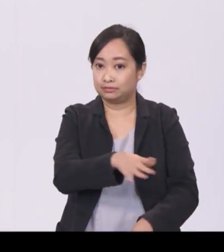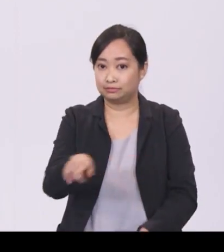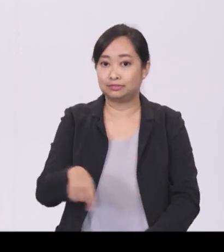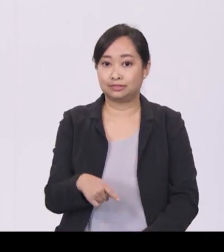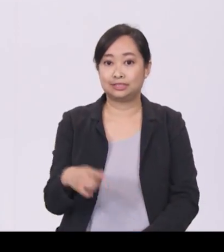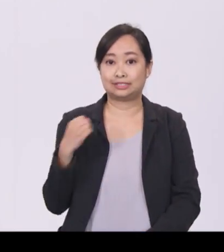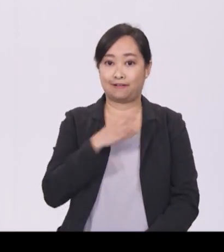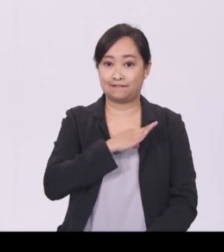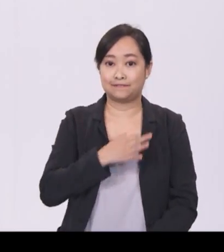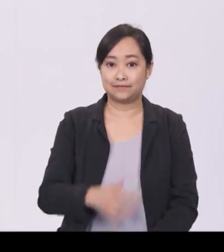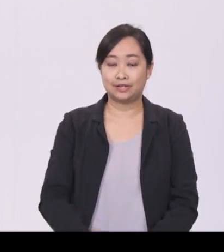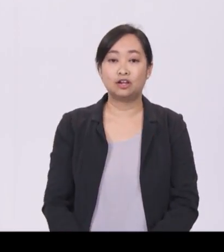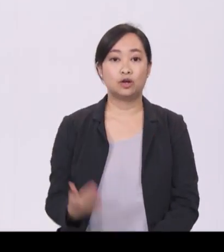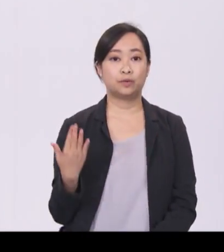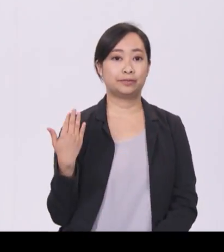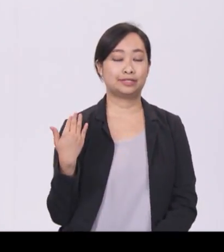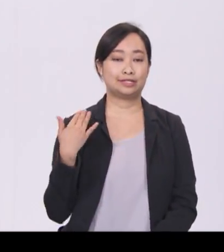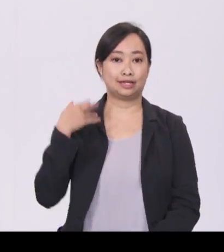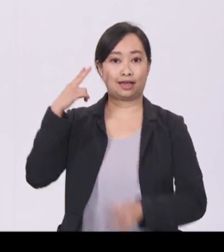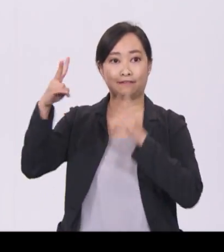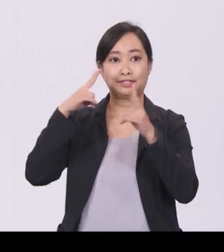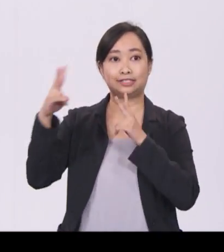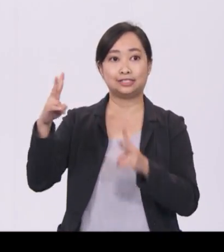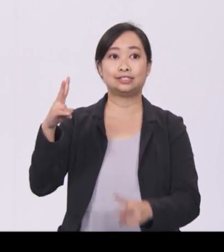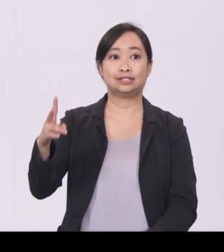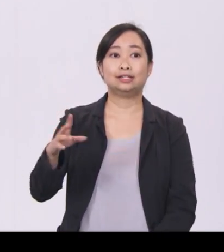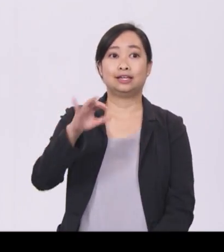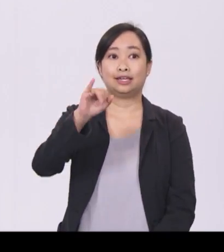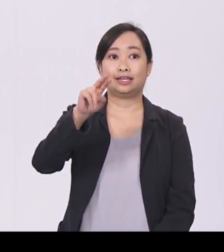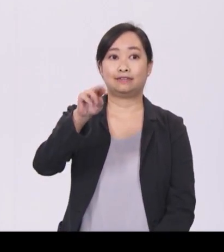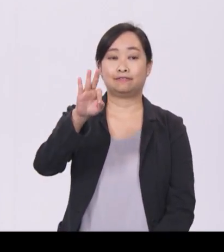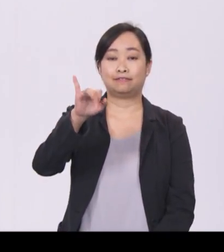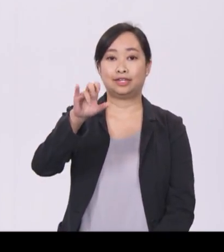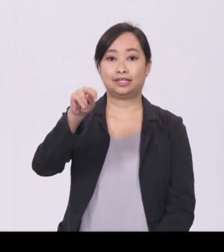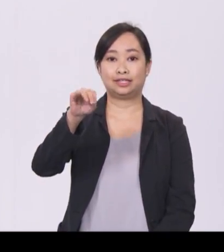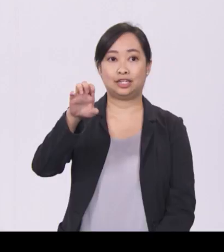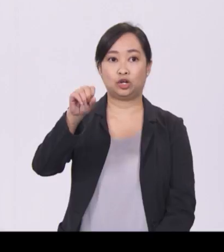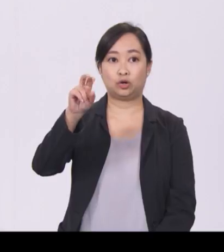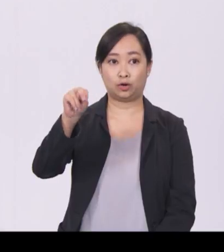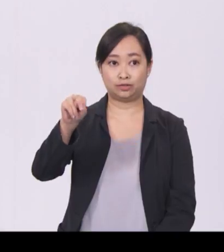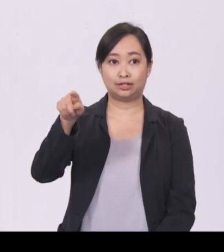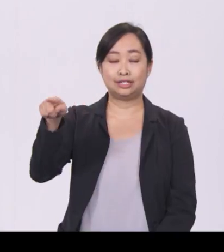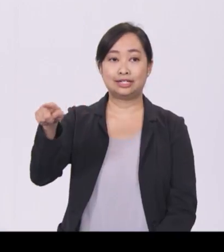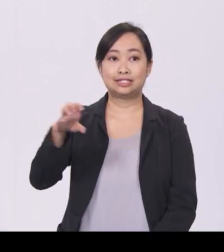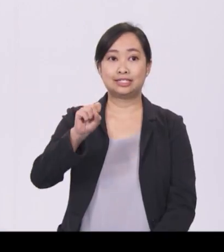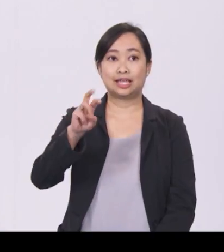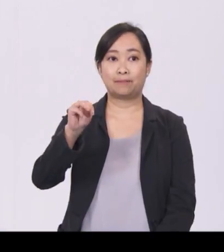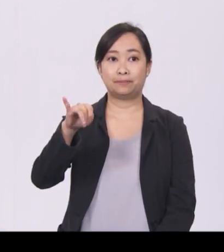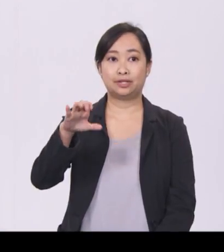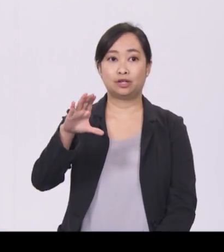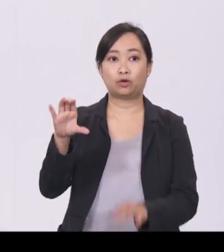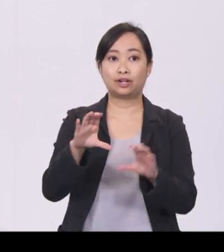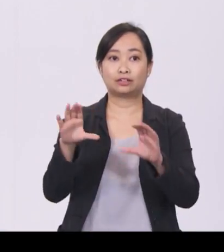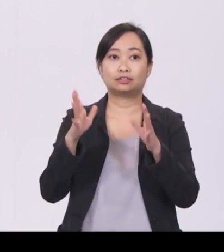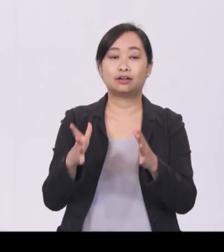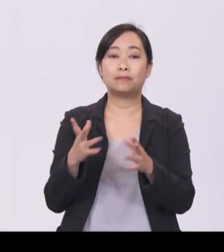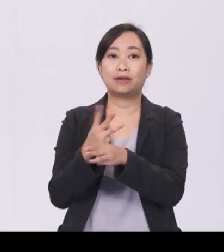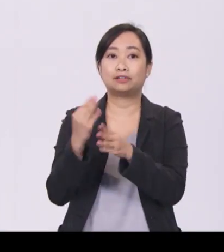I recently visited Infineon, a semiconductor manufacturer, which takes training very seriously. Infineon plans its